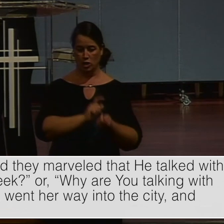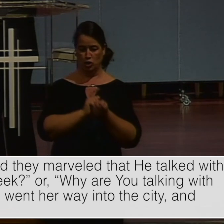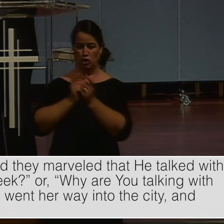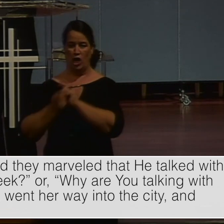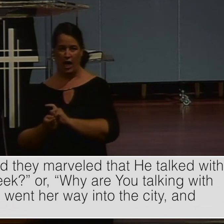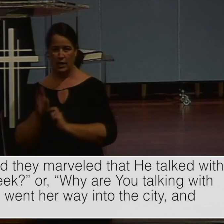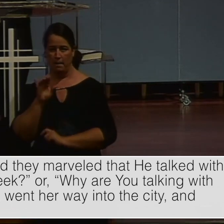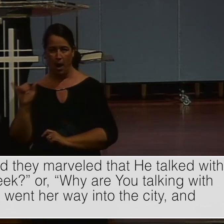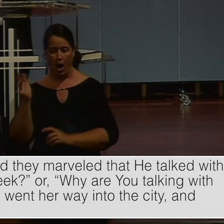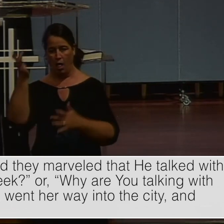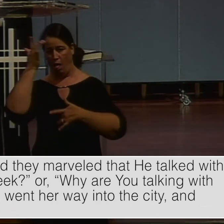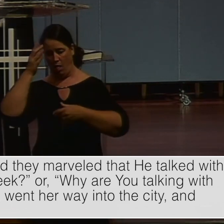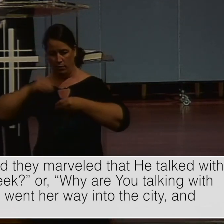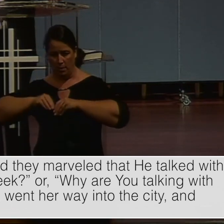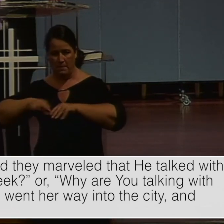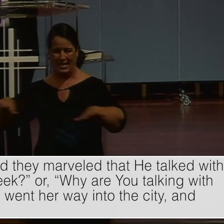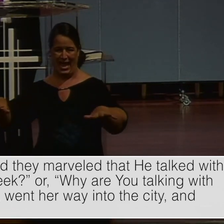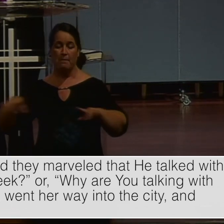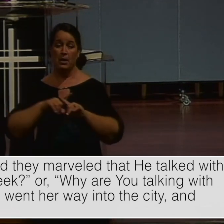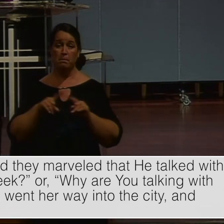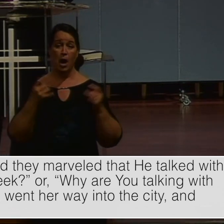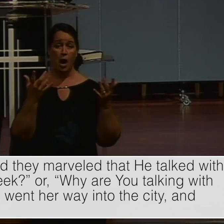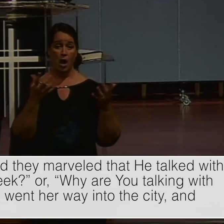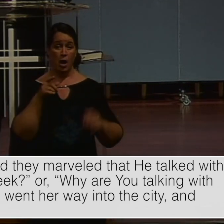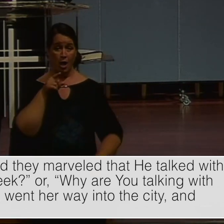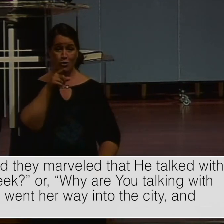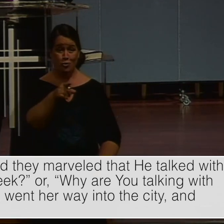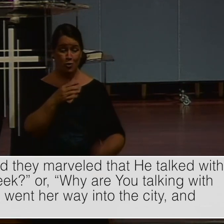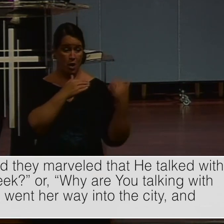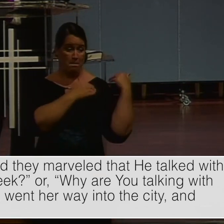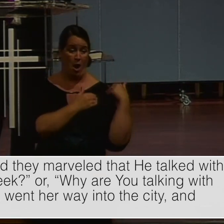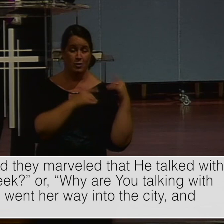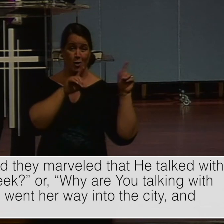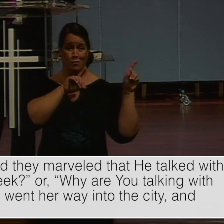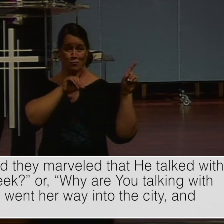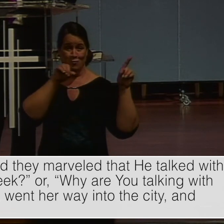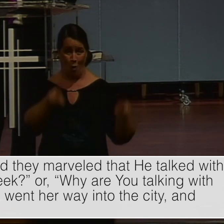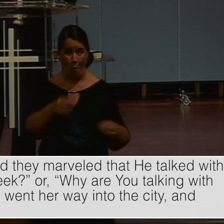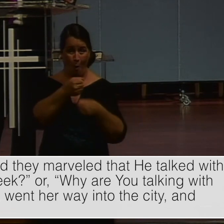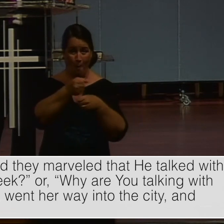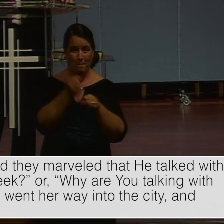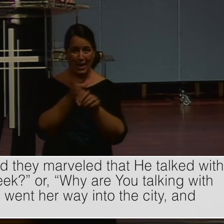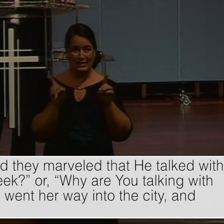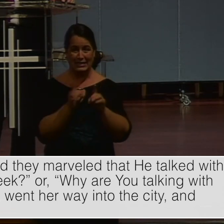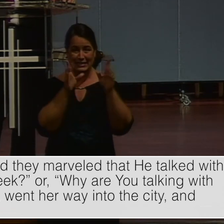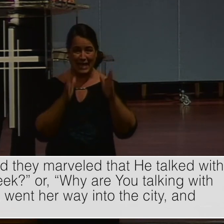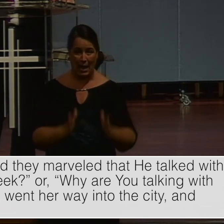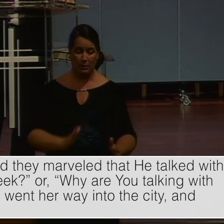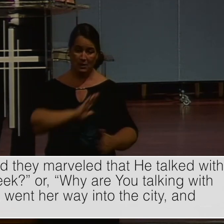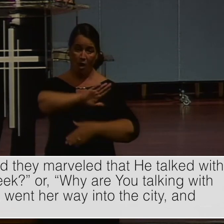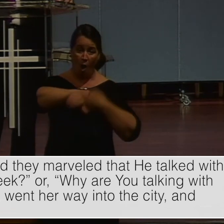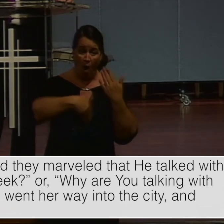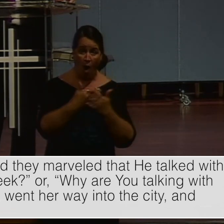Until Jesus comes again. We are to. Go. Therefore. And make disciples. Of all the nations. I'm mentoring a young man. During